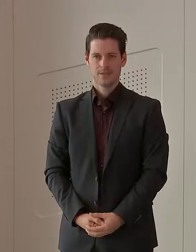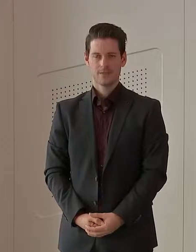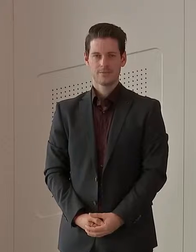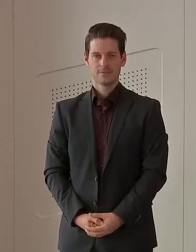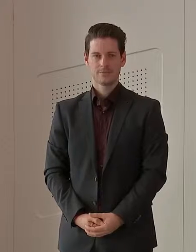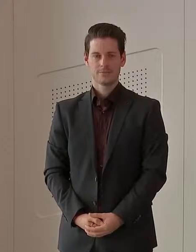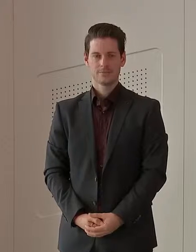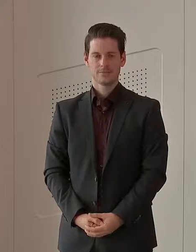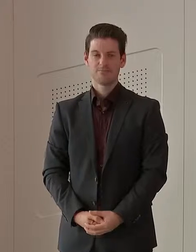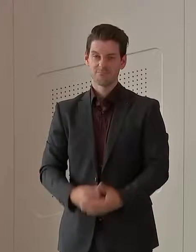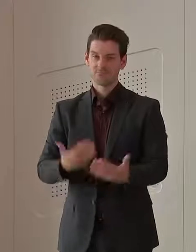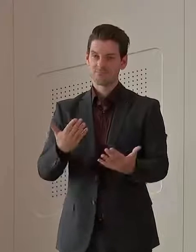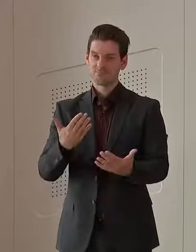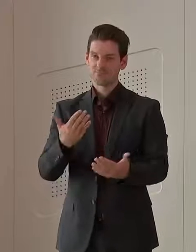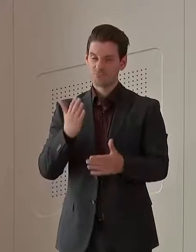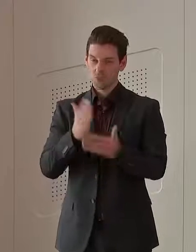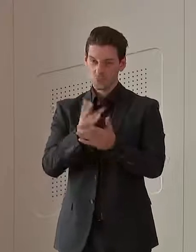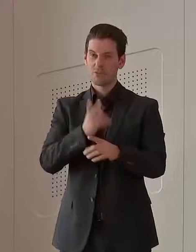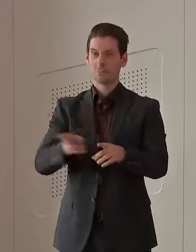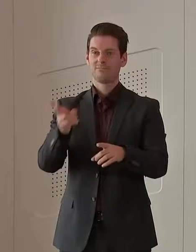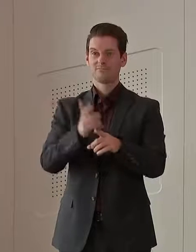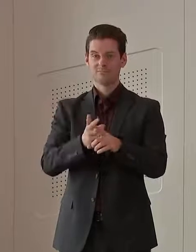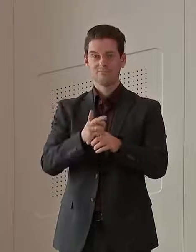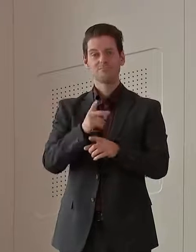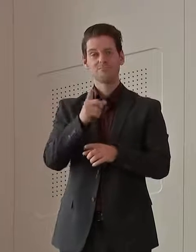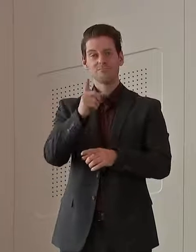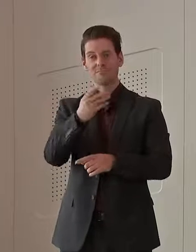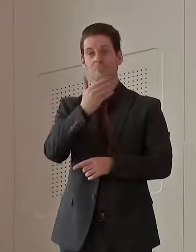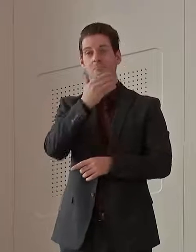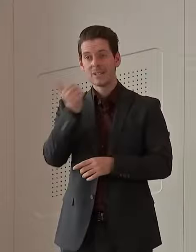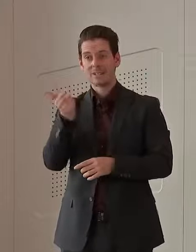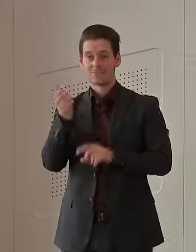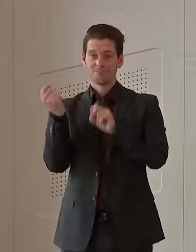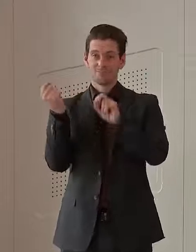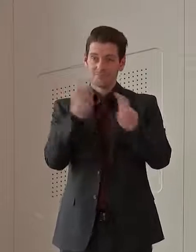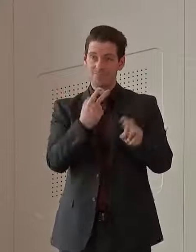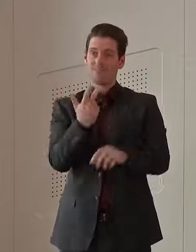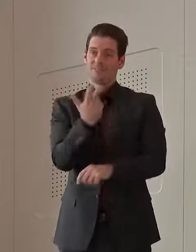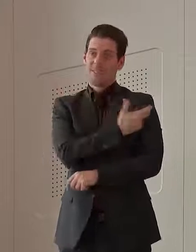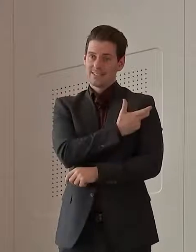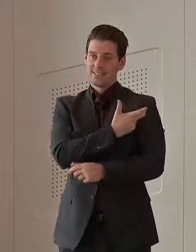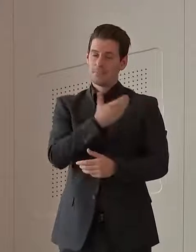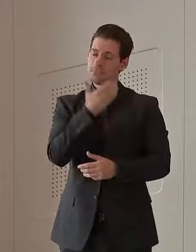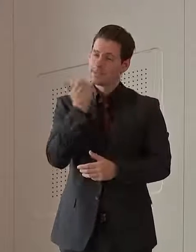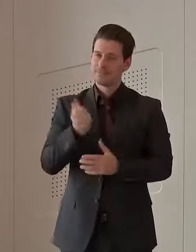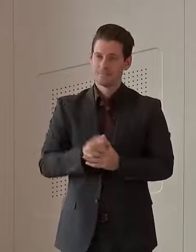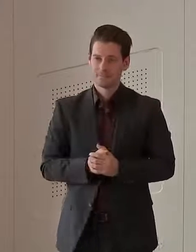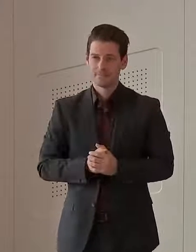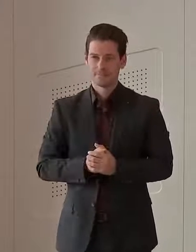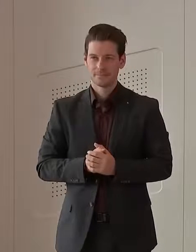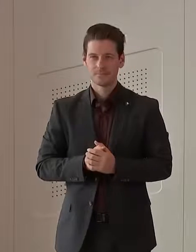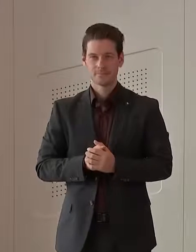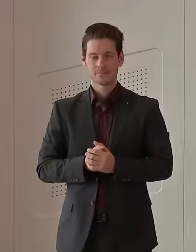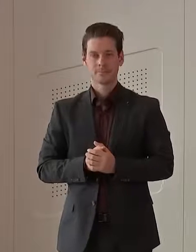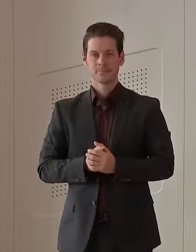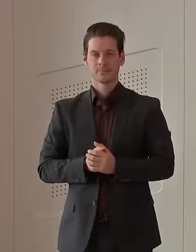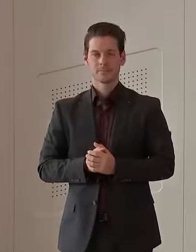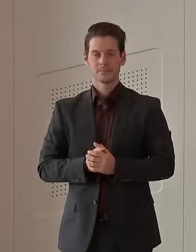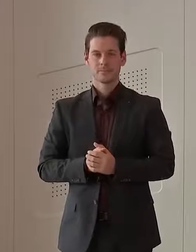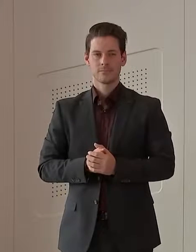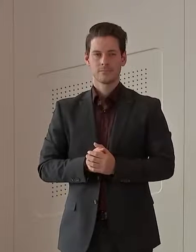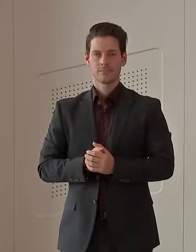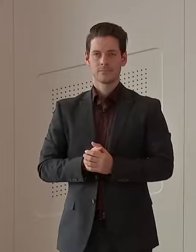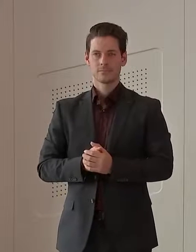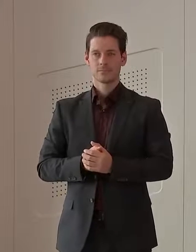So we cannot emphasise enough that we want people coming out and getting vaccinated. We are seeing people pouring into